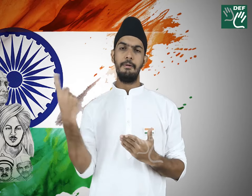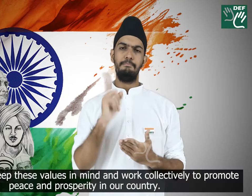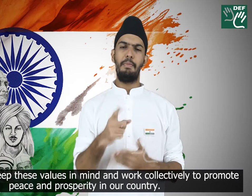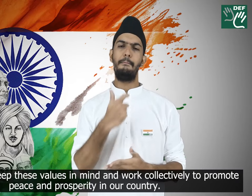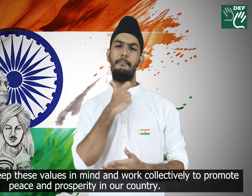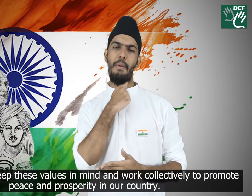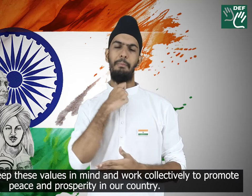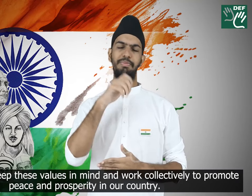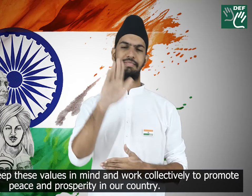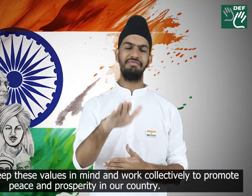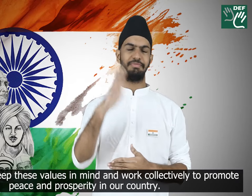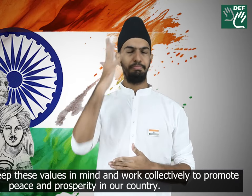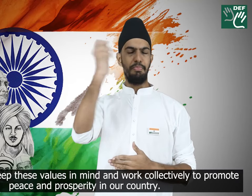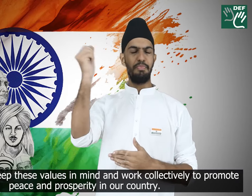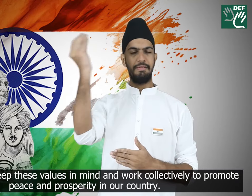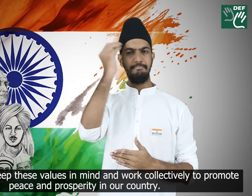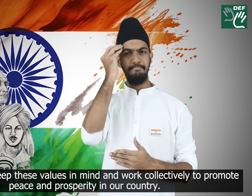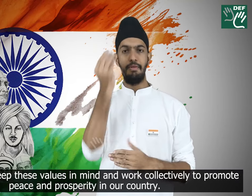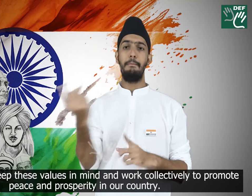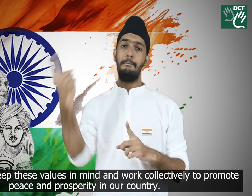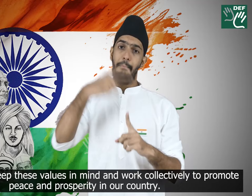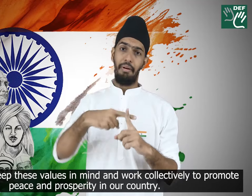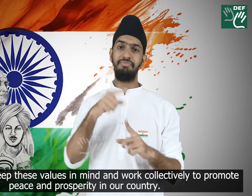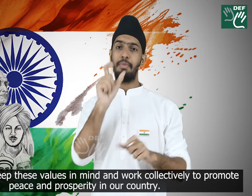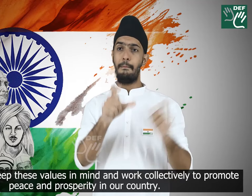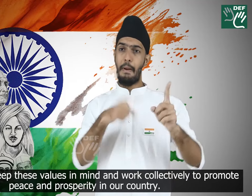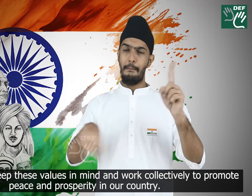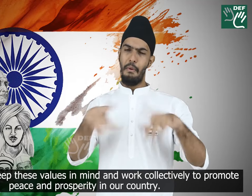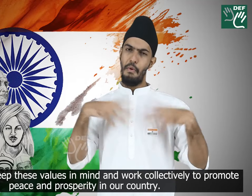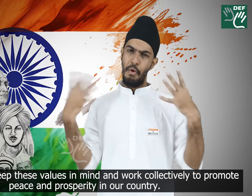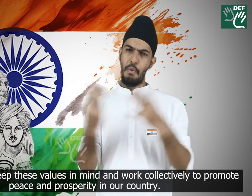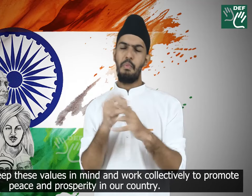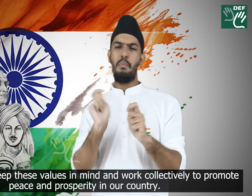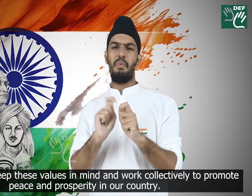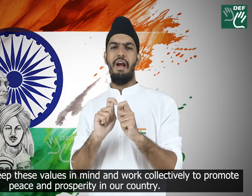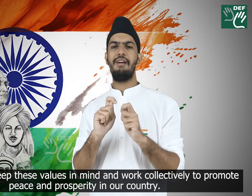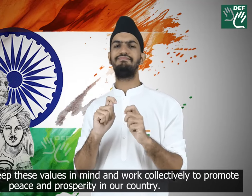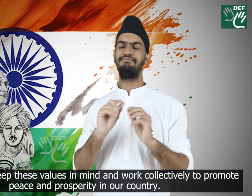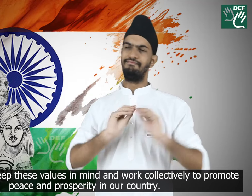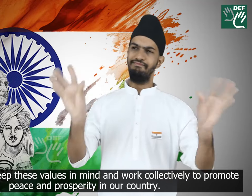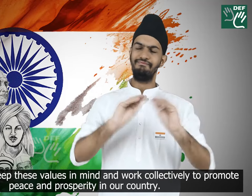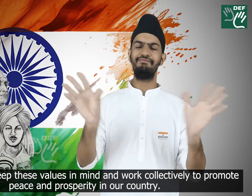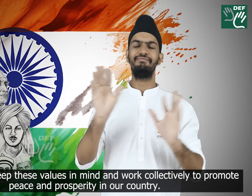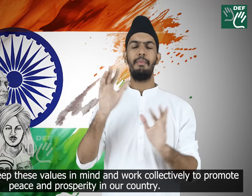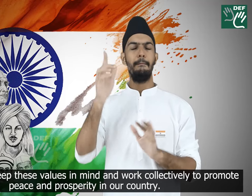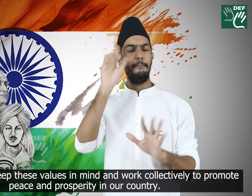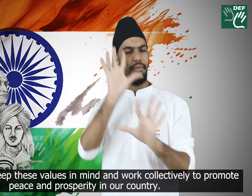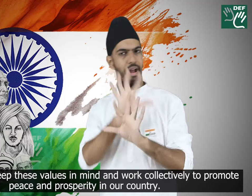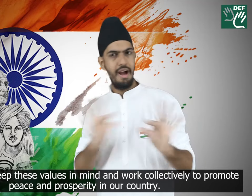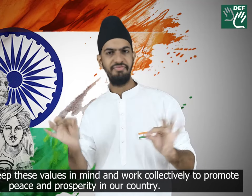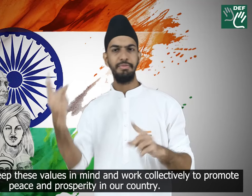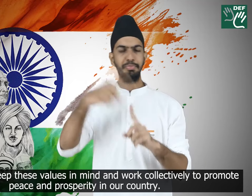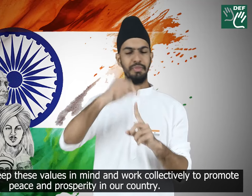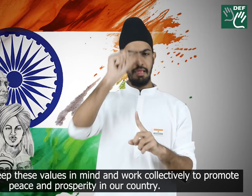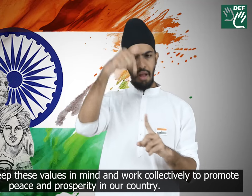Let's pledge to keep these values in mind and work collectively to promote peace and prosperity in our country.